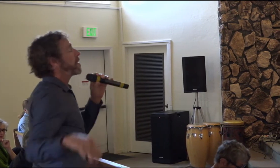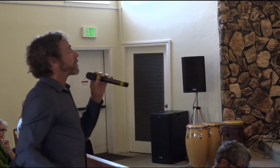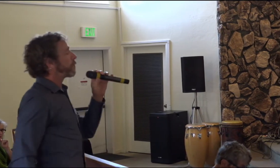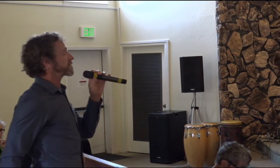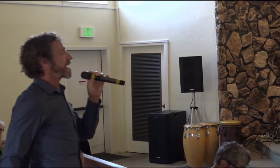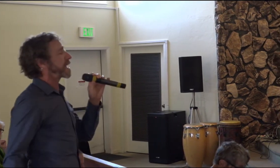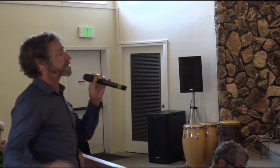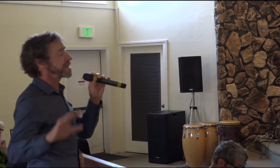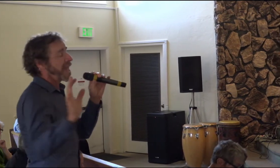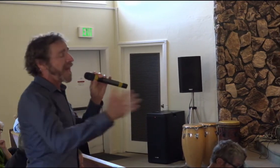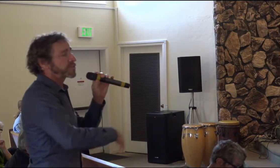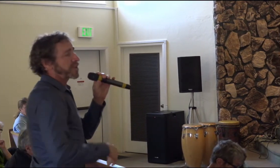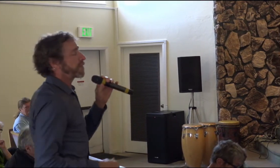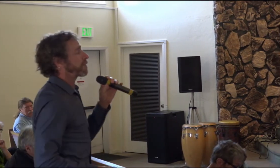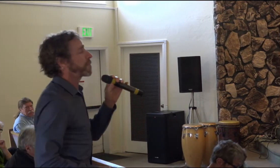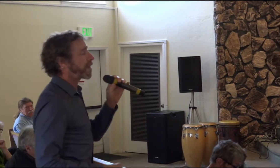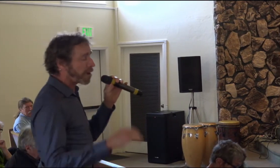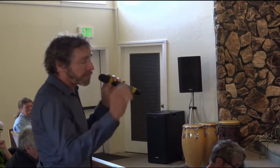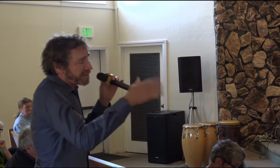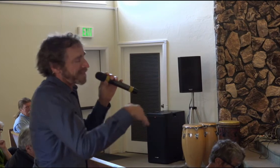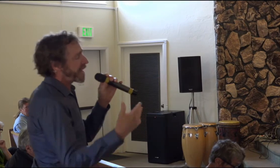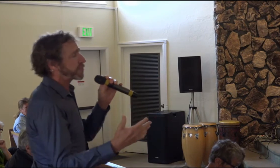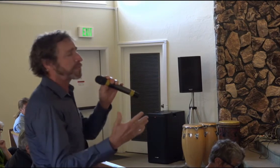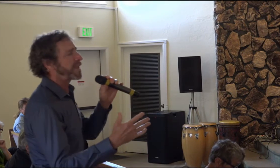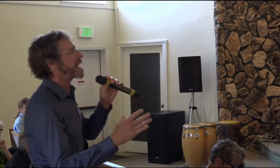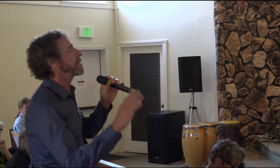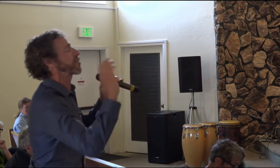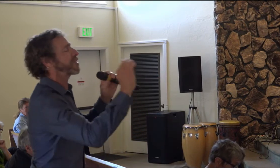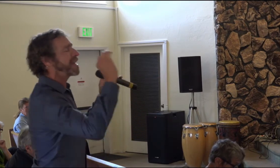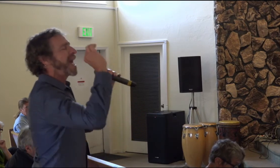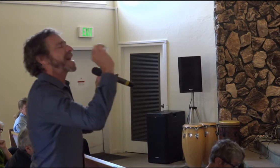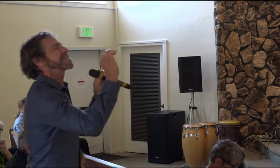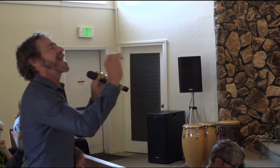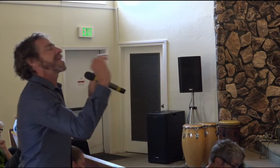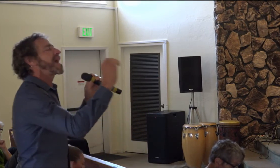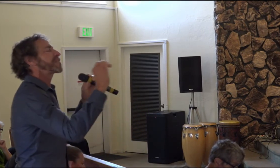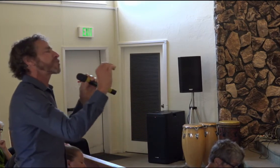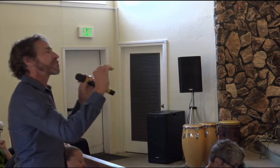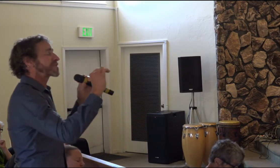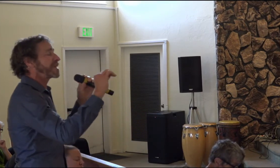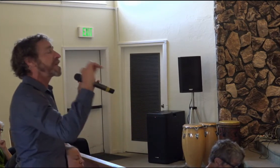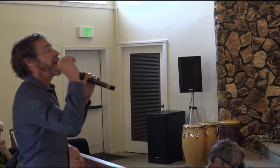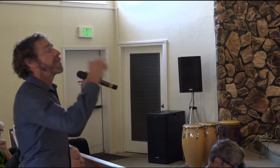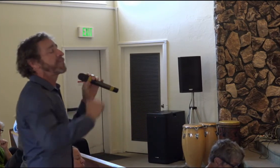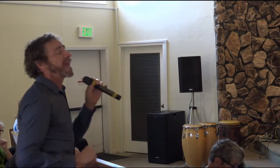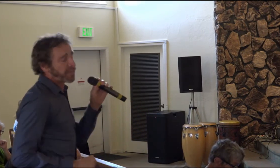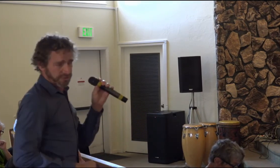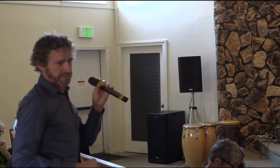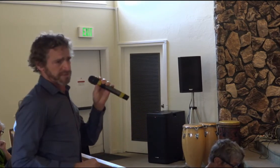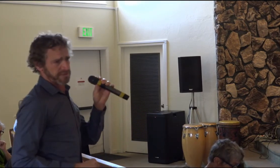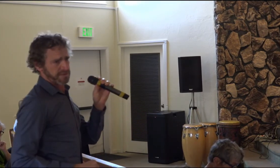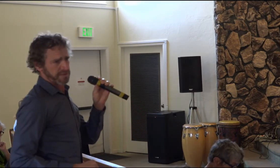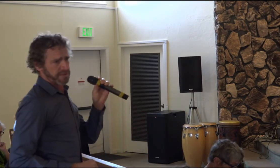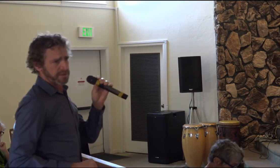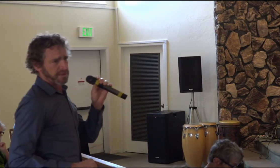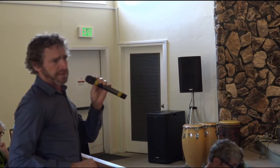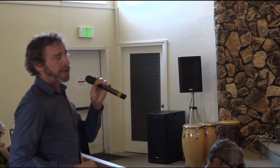cancer four times and has recovered from it all, left her blind, but she has not lost her sense of faith,